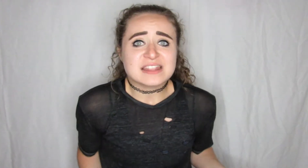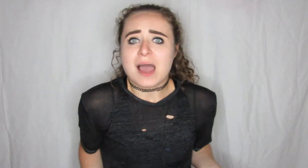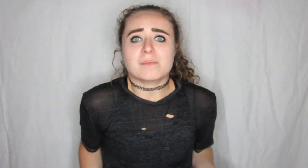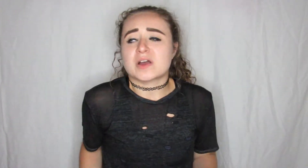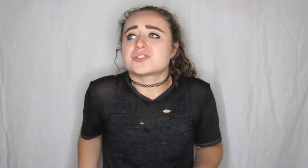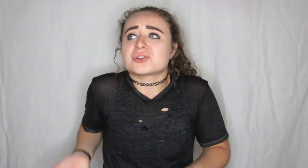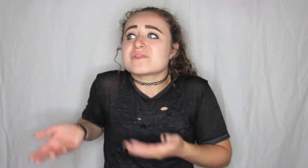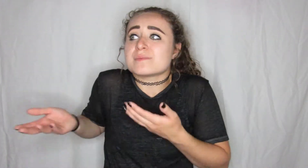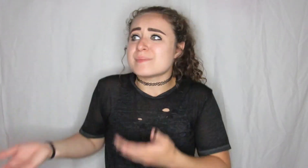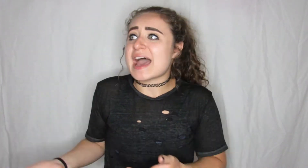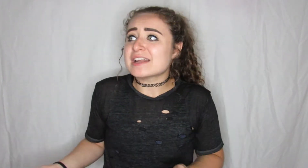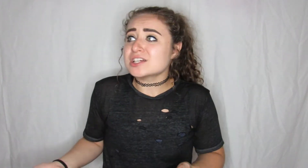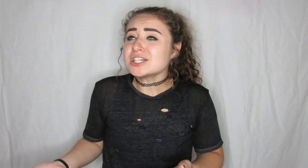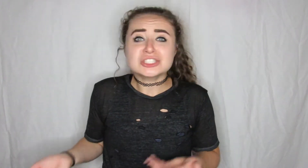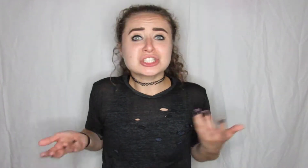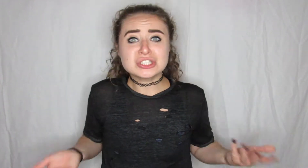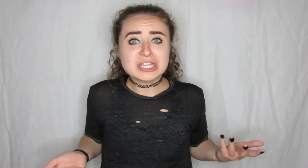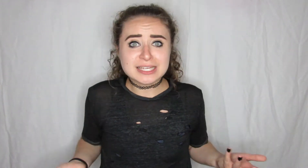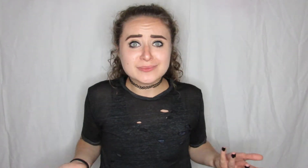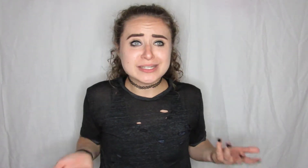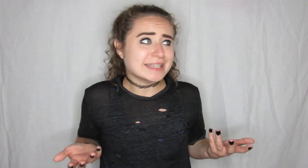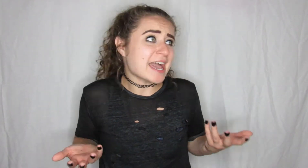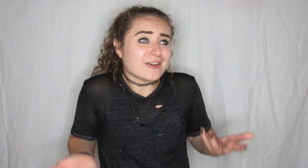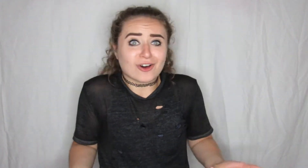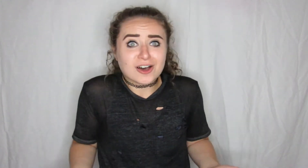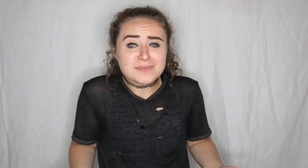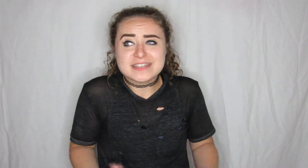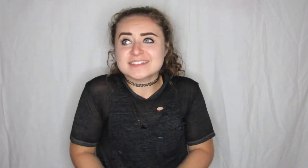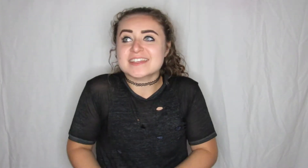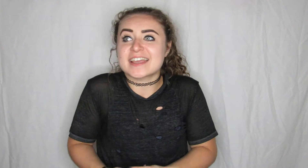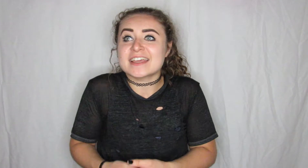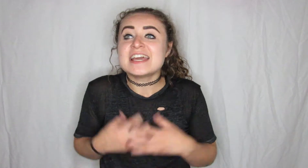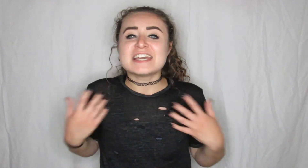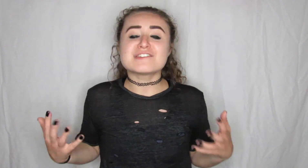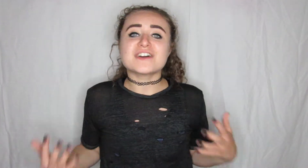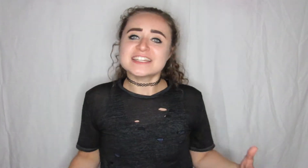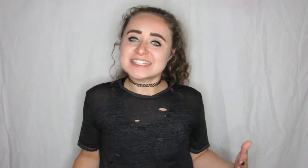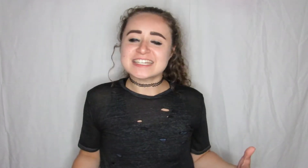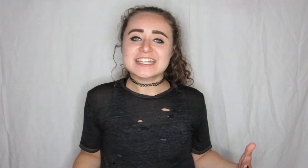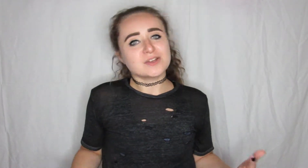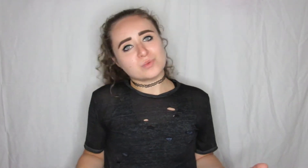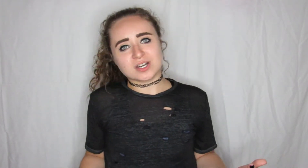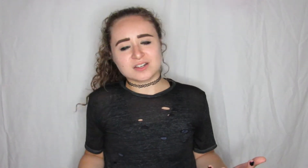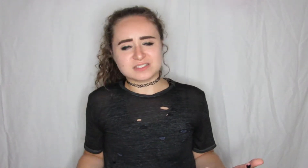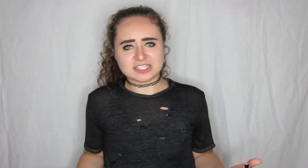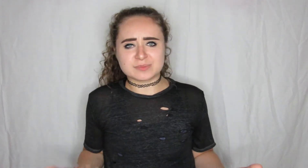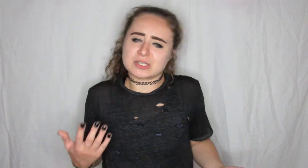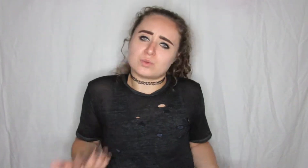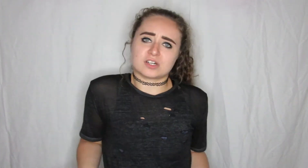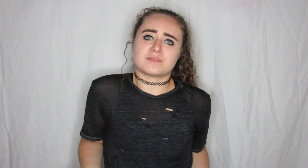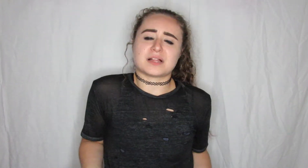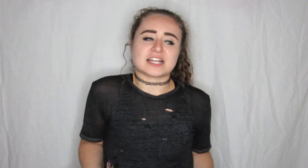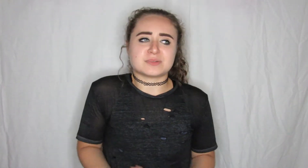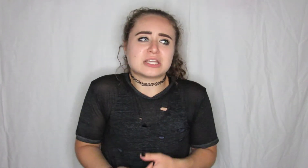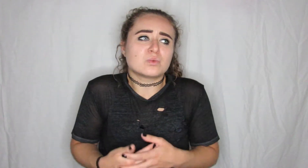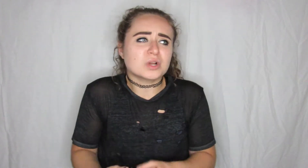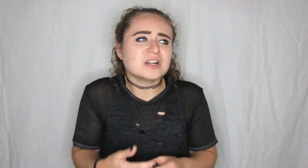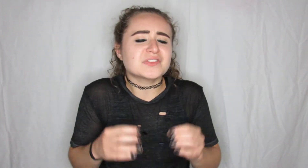that much or even matter to him at all because like if I did he wouldn't have deleted me he wouldn't have blocked me he wouldn't have